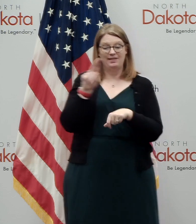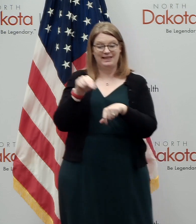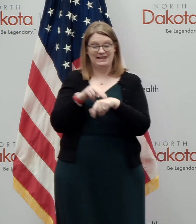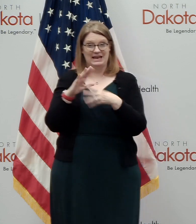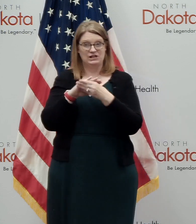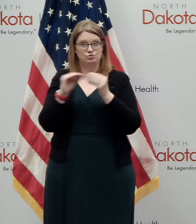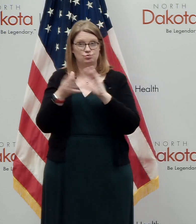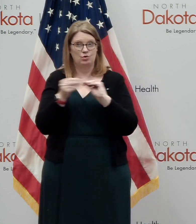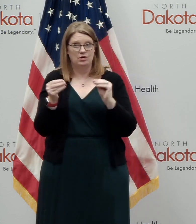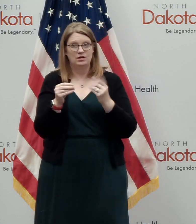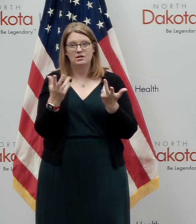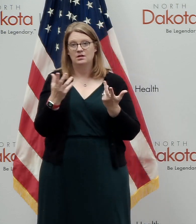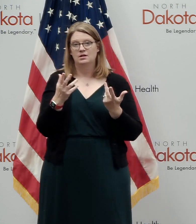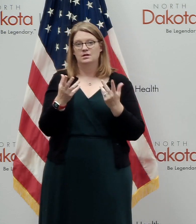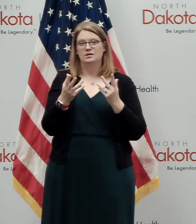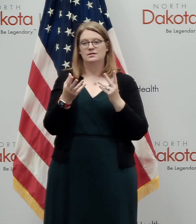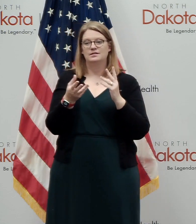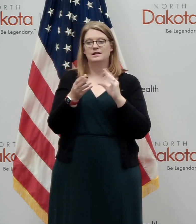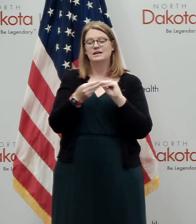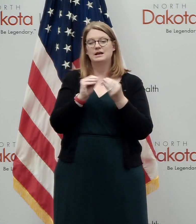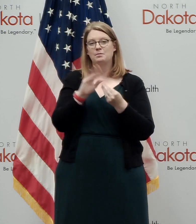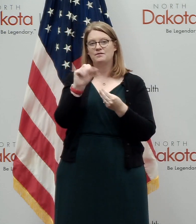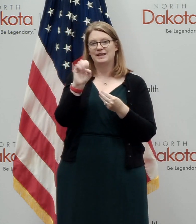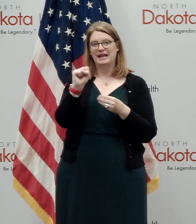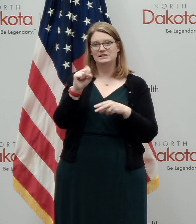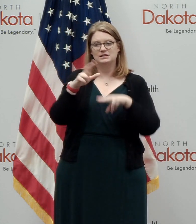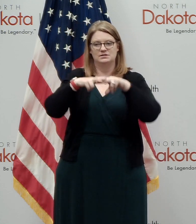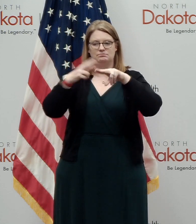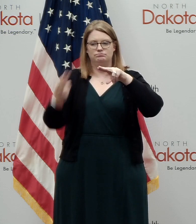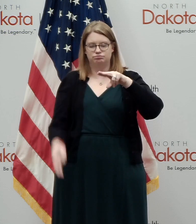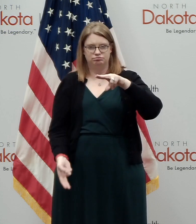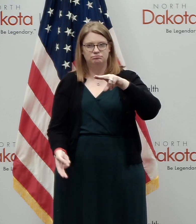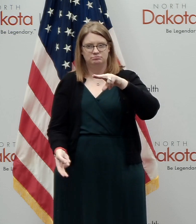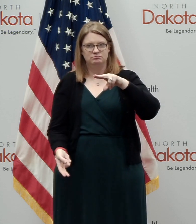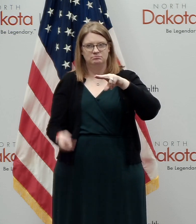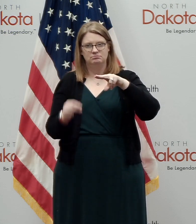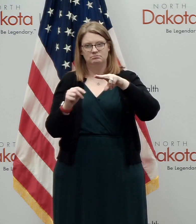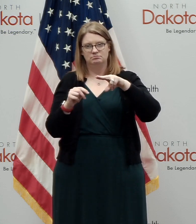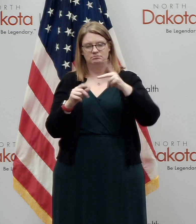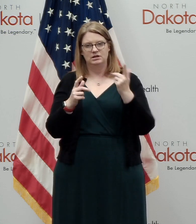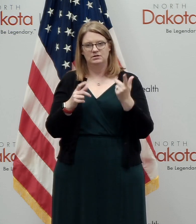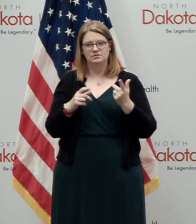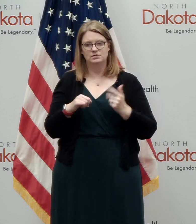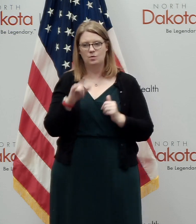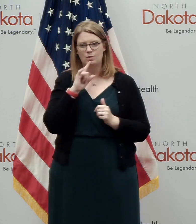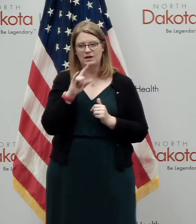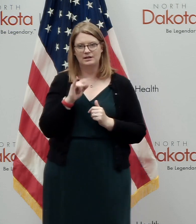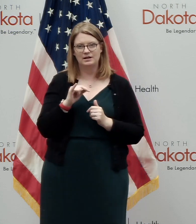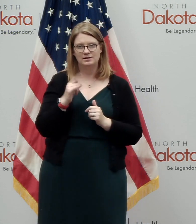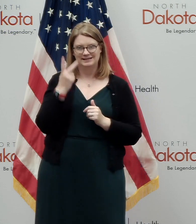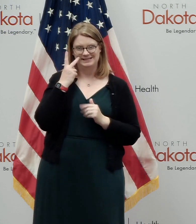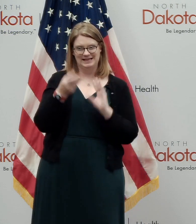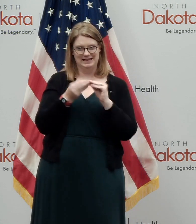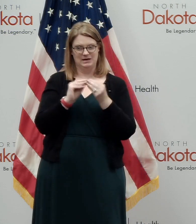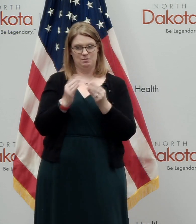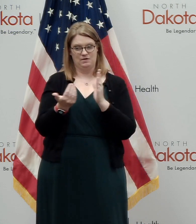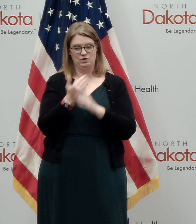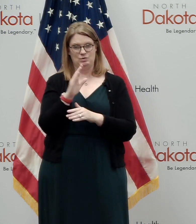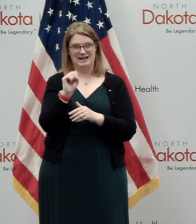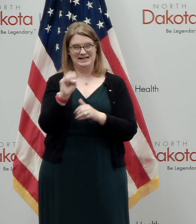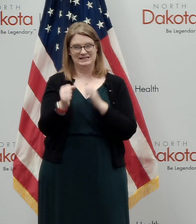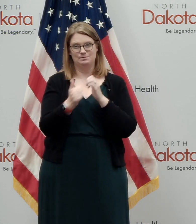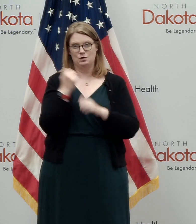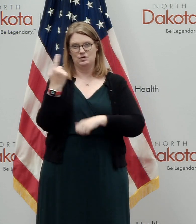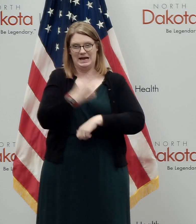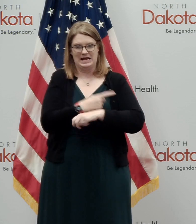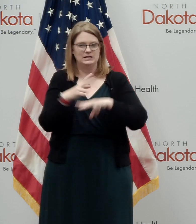the number of cases have dropped by over 25,000 per day in the last few months. So let's keep our eye on that. When